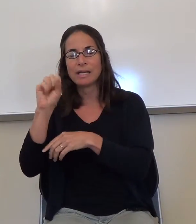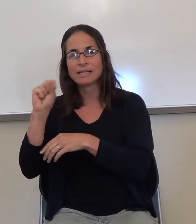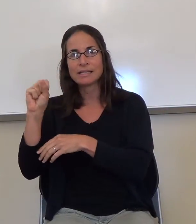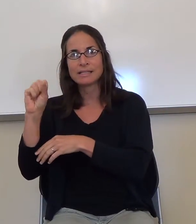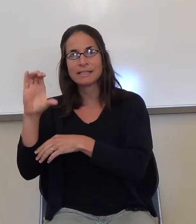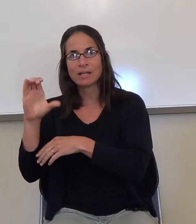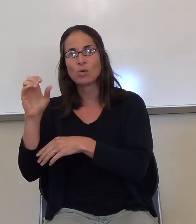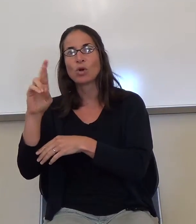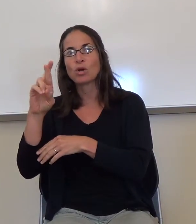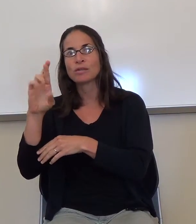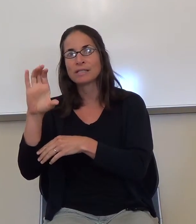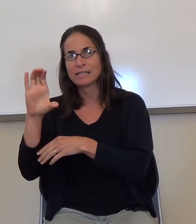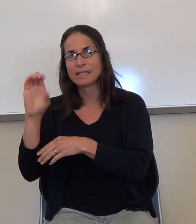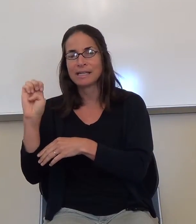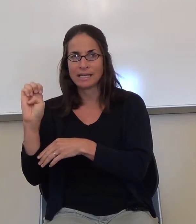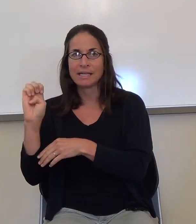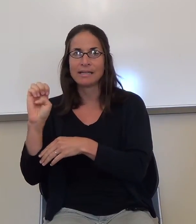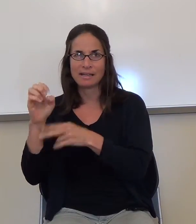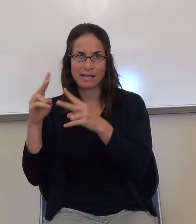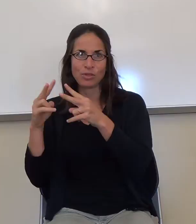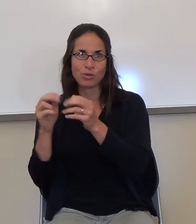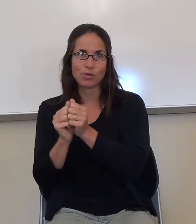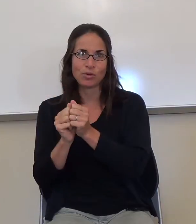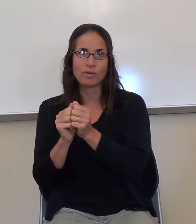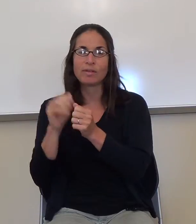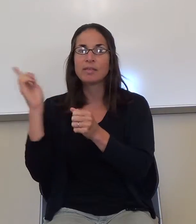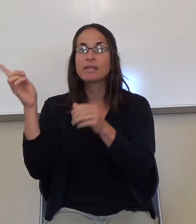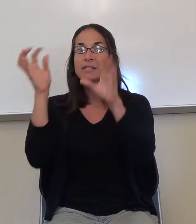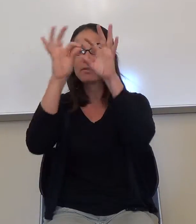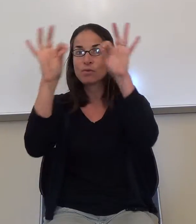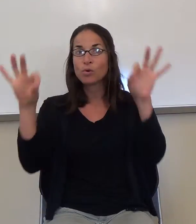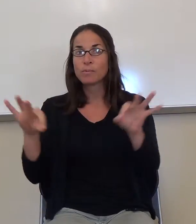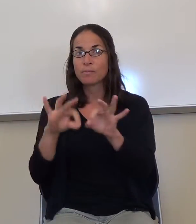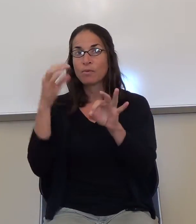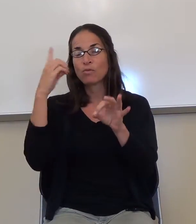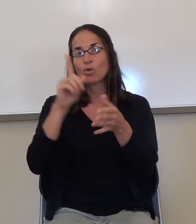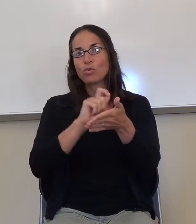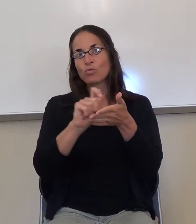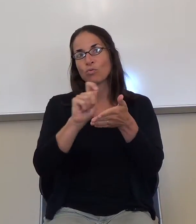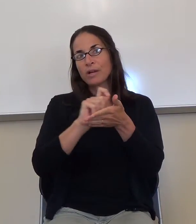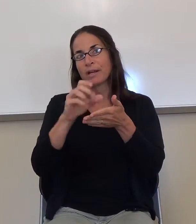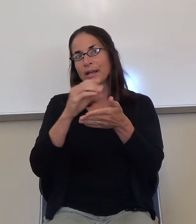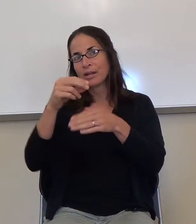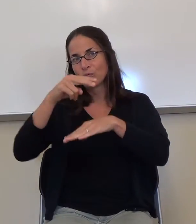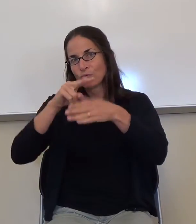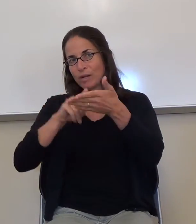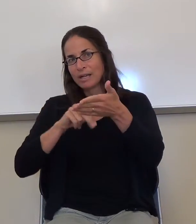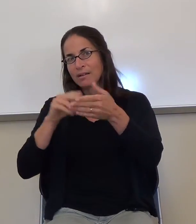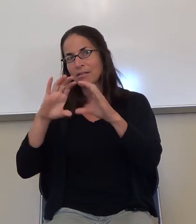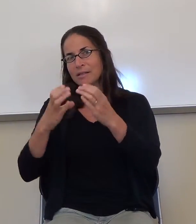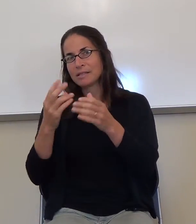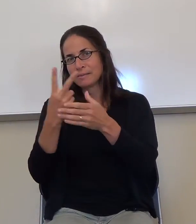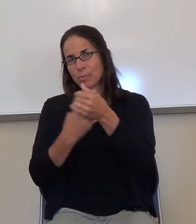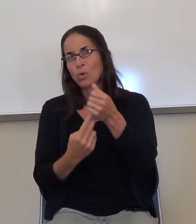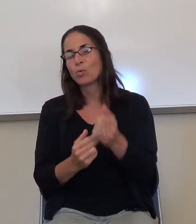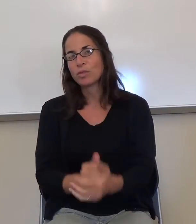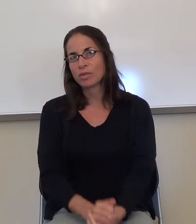okay? Now, I use this form for both my writing and reading classes, so, and I usually don't distinguish because,